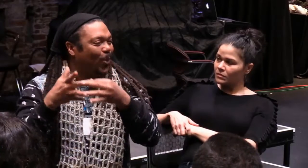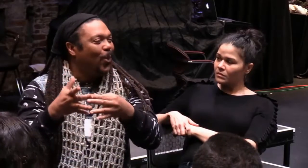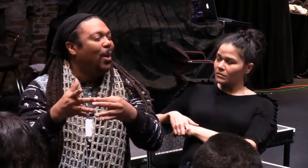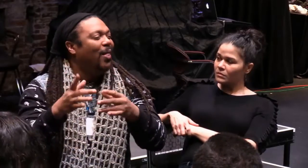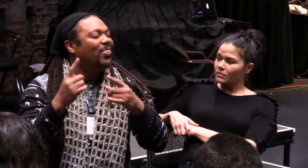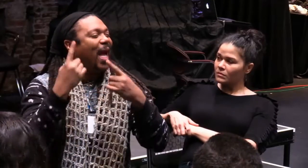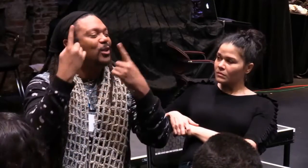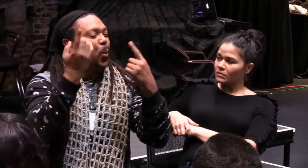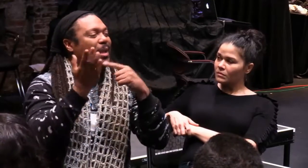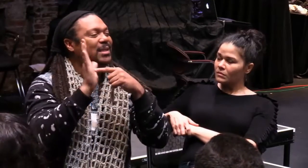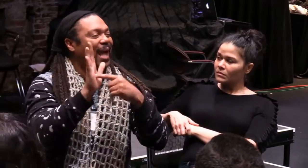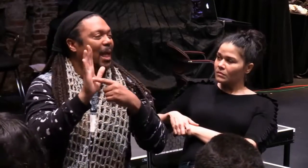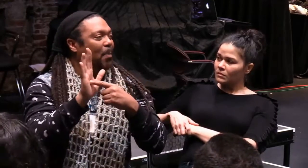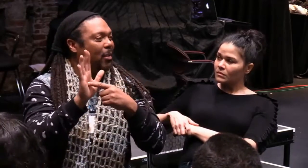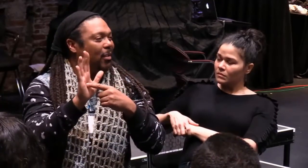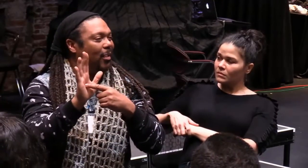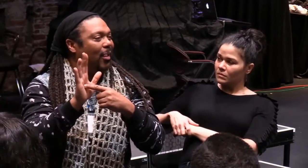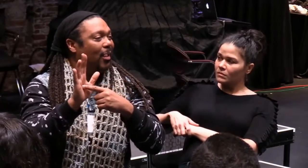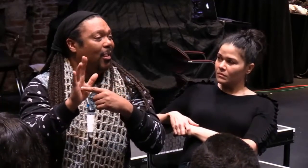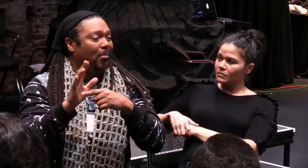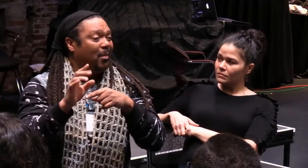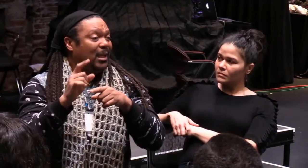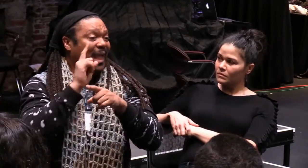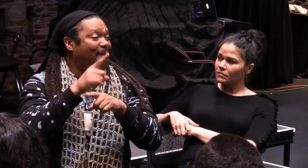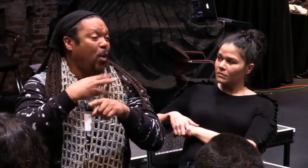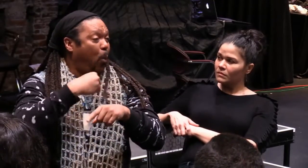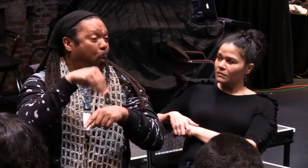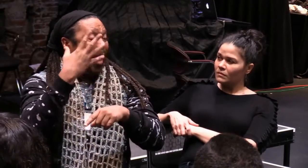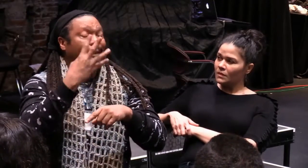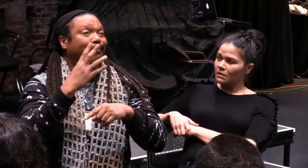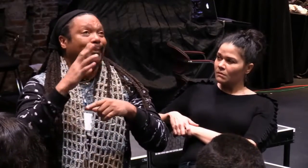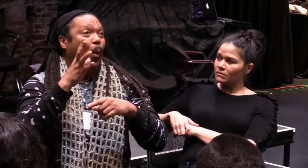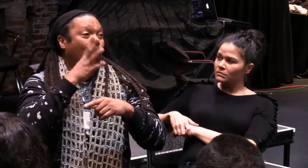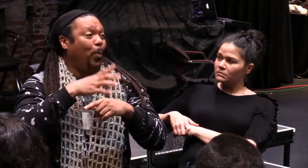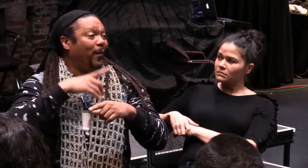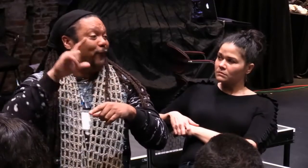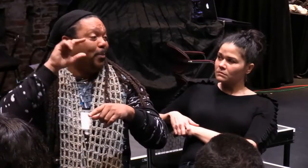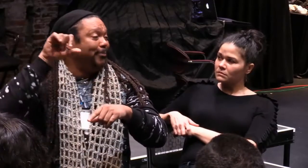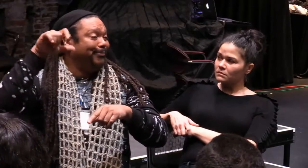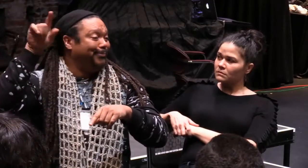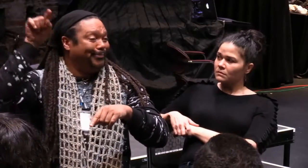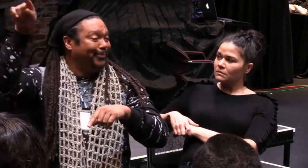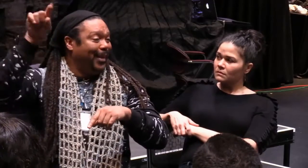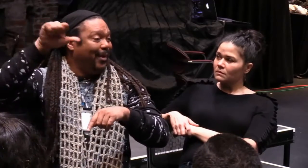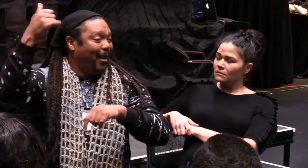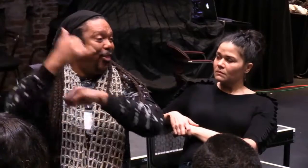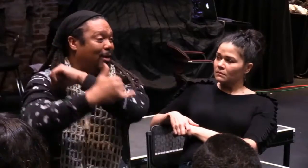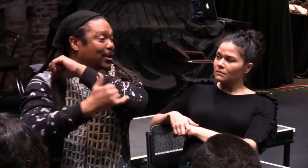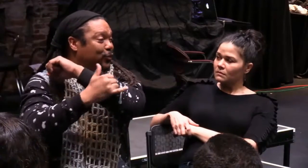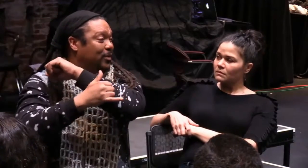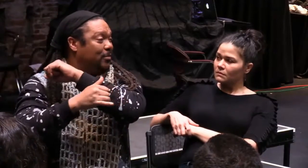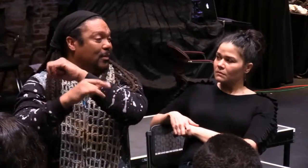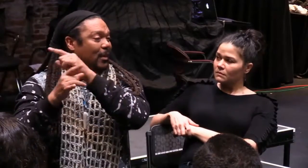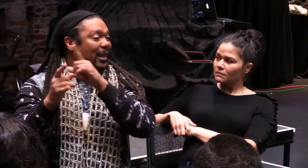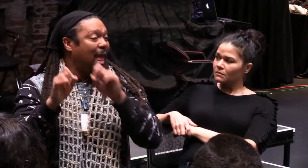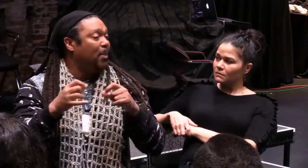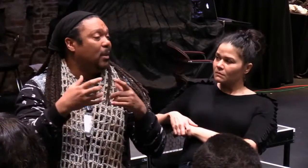Can be played by anybody. It doesn't have to be a deaf person to play that role. It could be white, deaf, deaf,